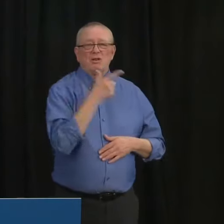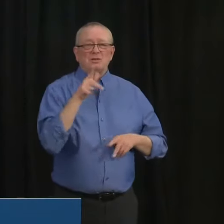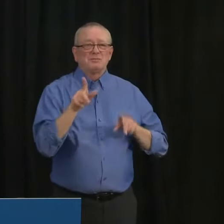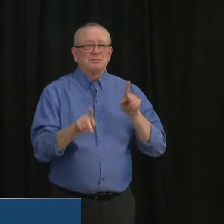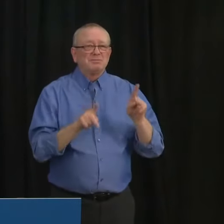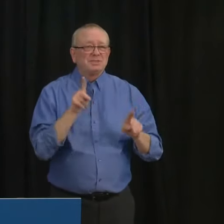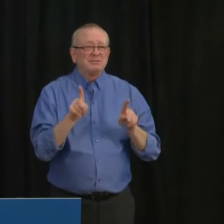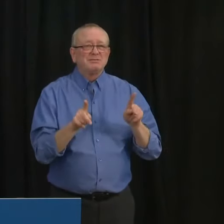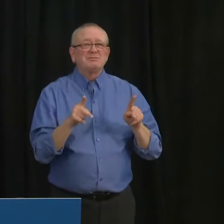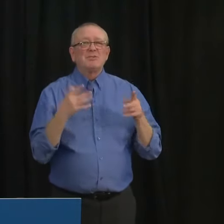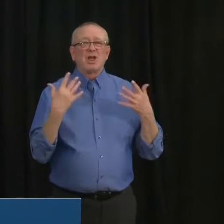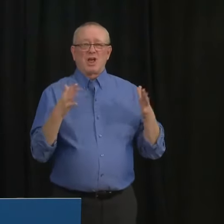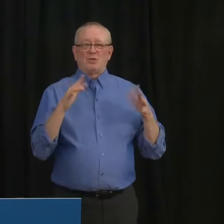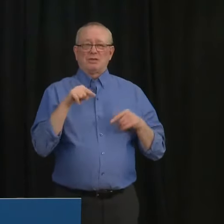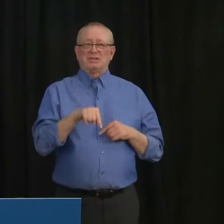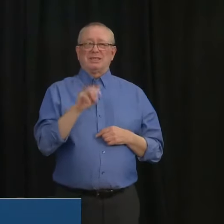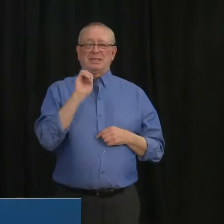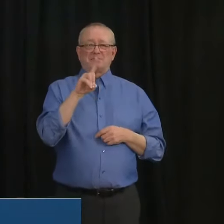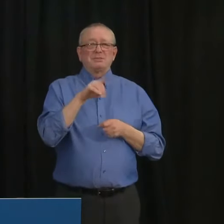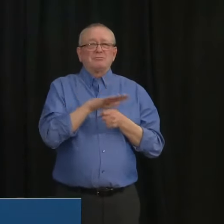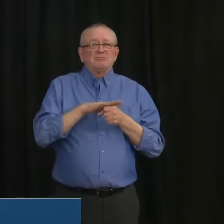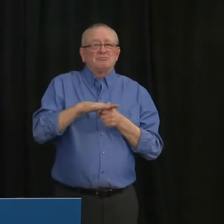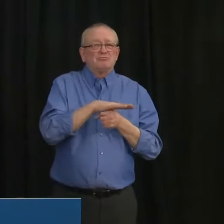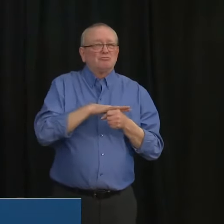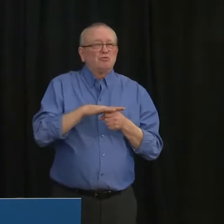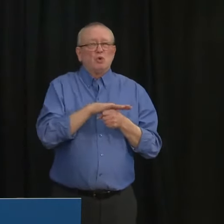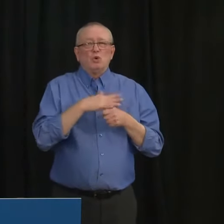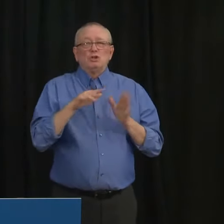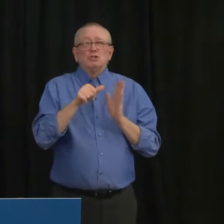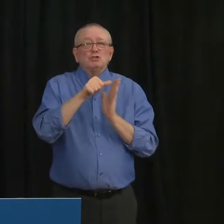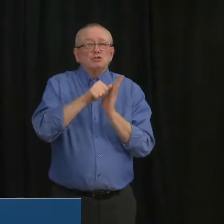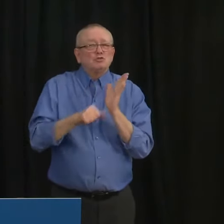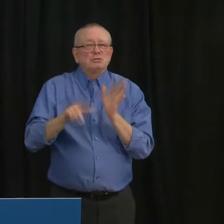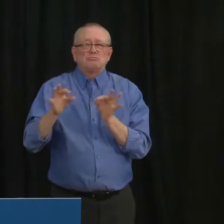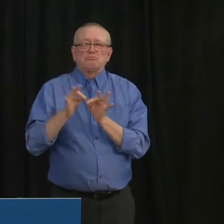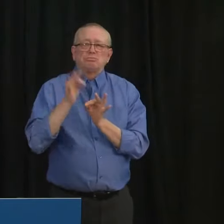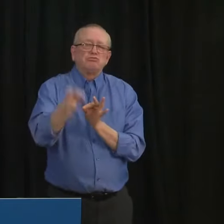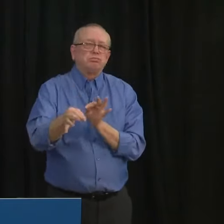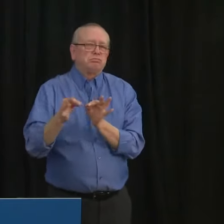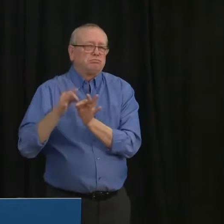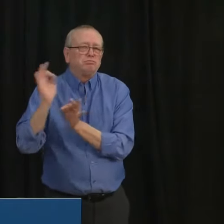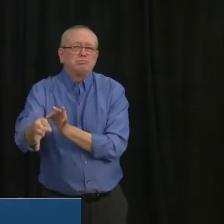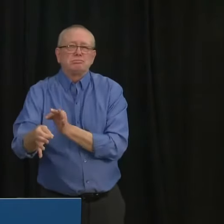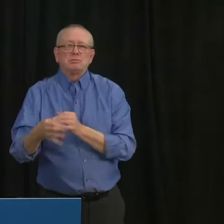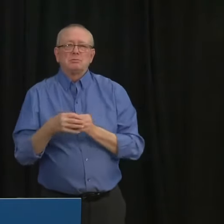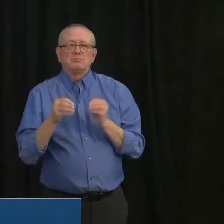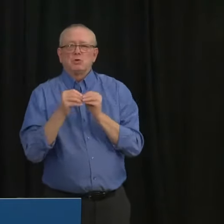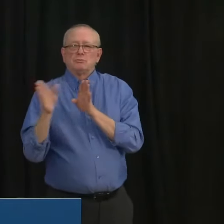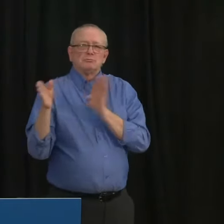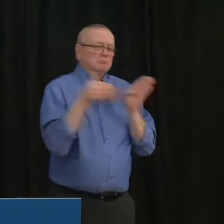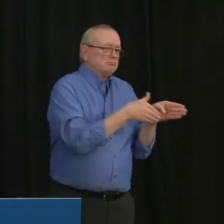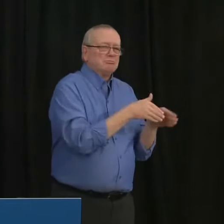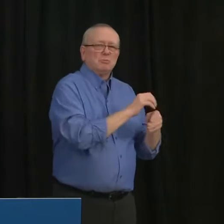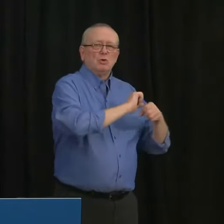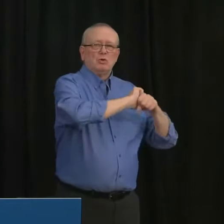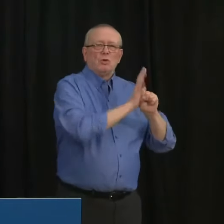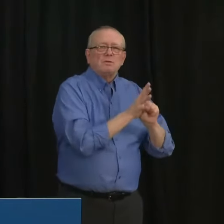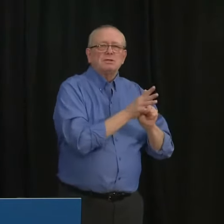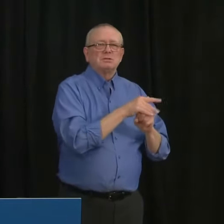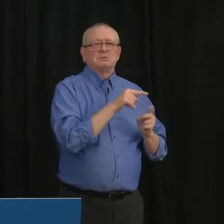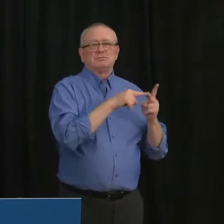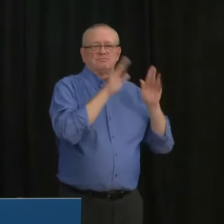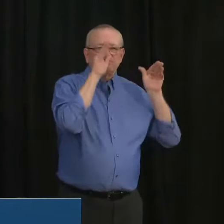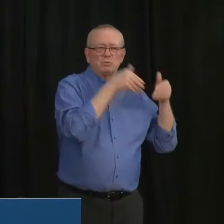Edmonton zone has already postponed many non-urgent surgeries. As cases continue to rise other surgeries and services